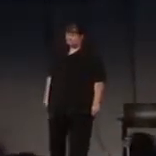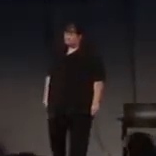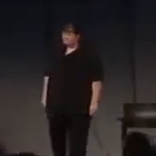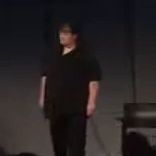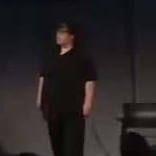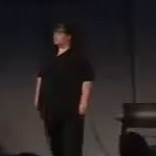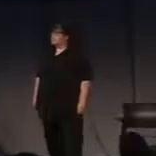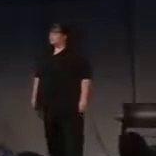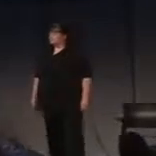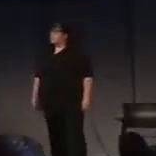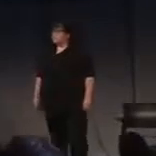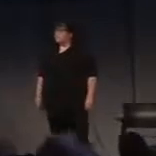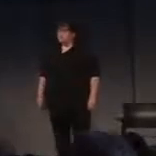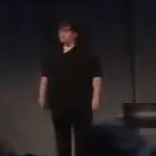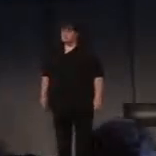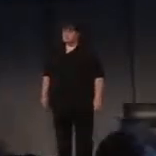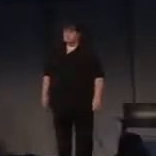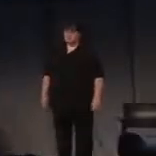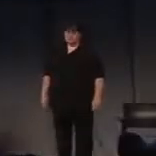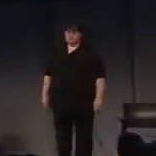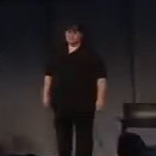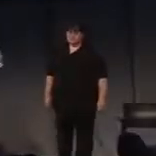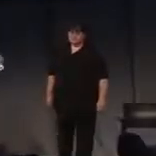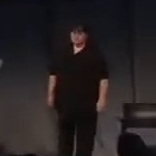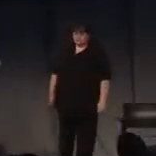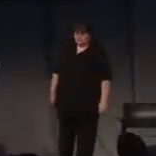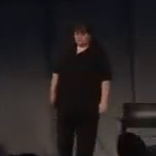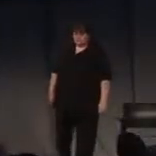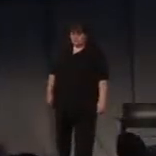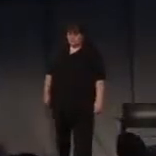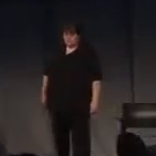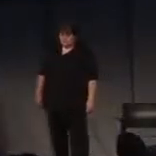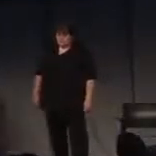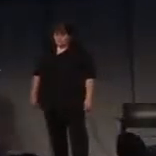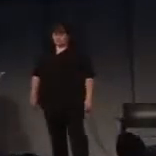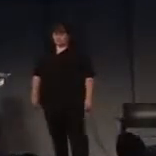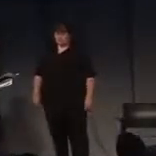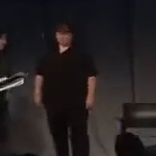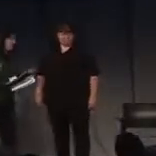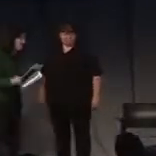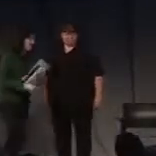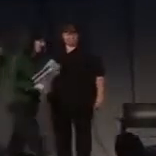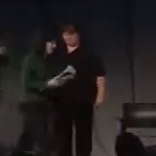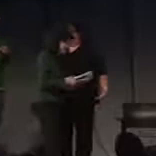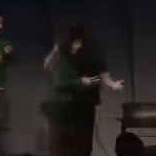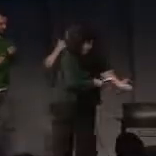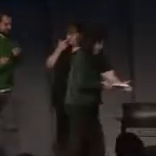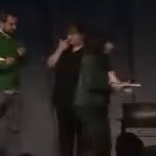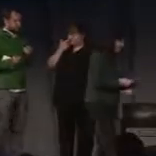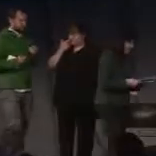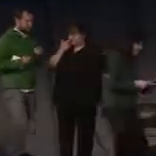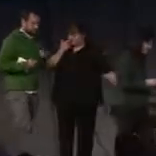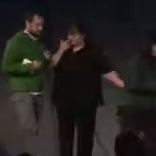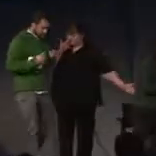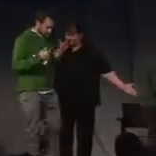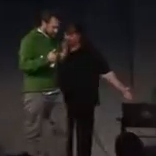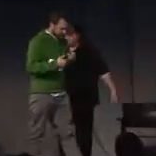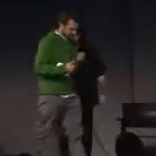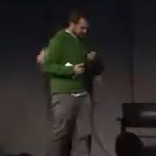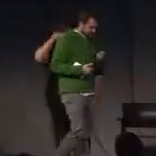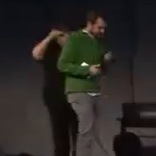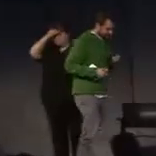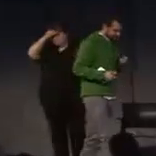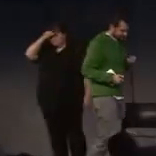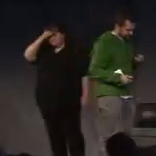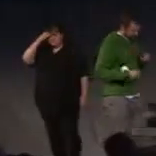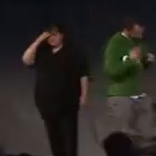So now we're going to have Tomas and Lila, and I will moderate. We'll have about ten minutes for questions. We're going to go a